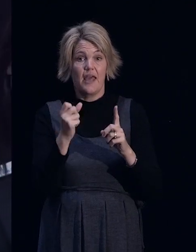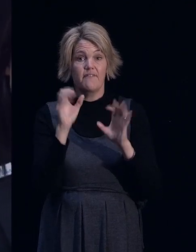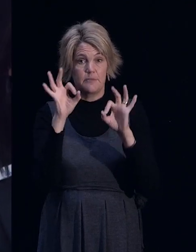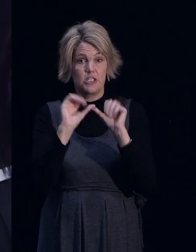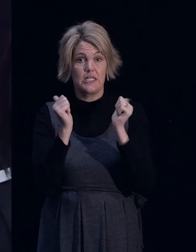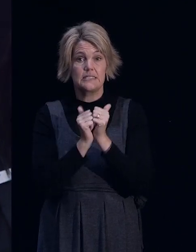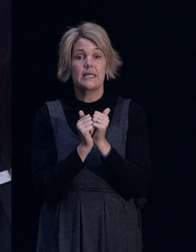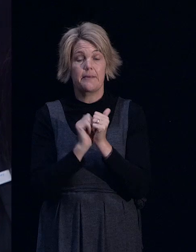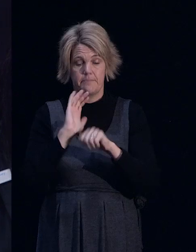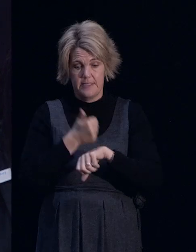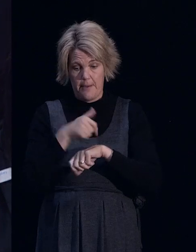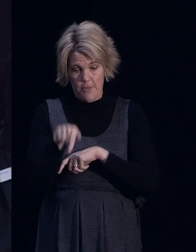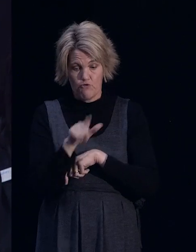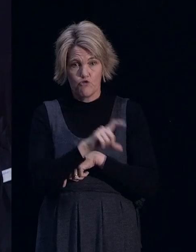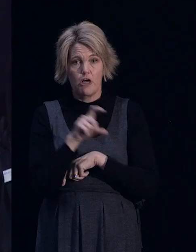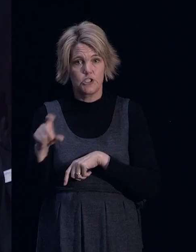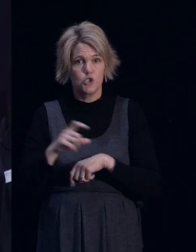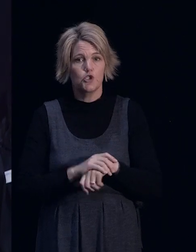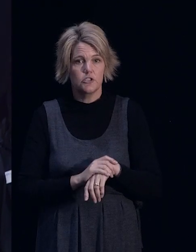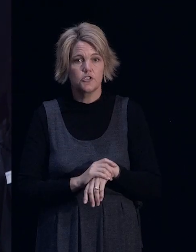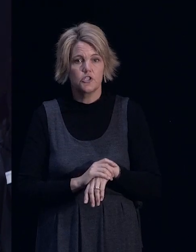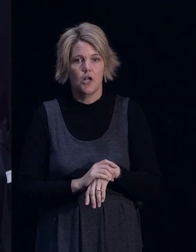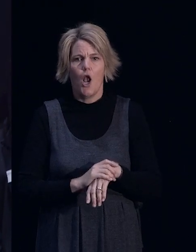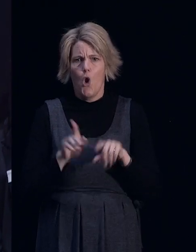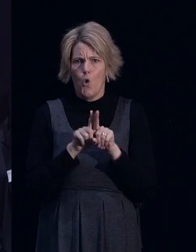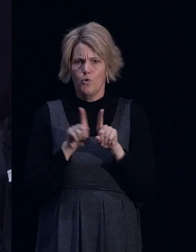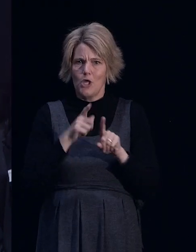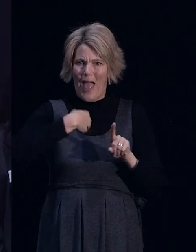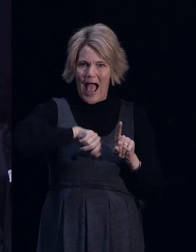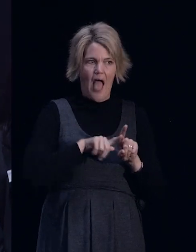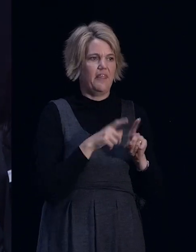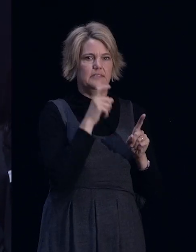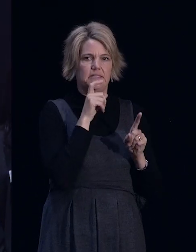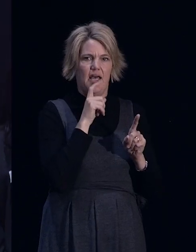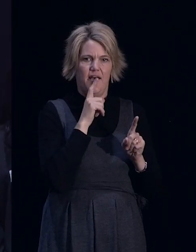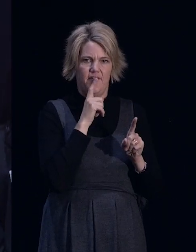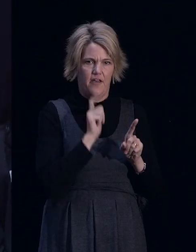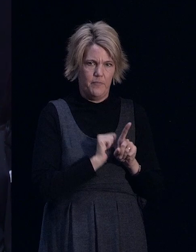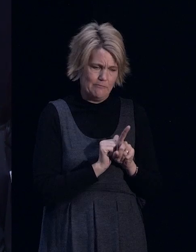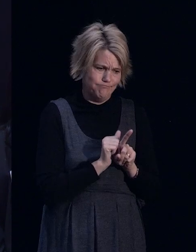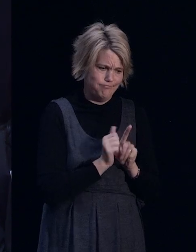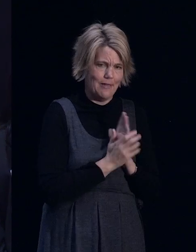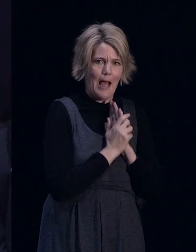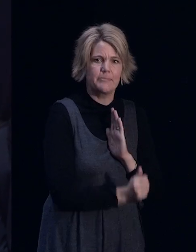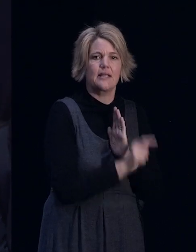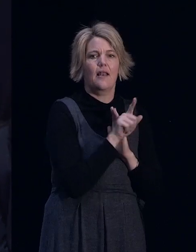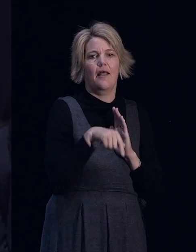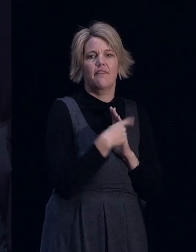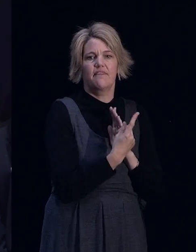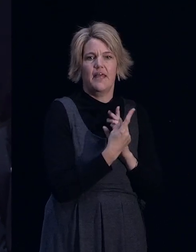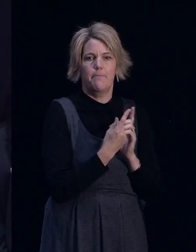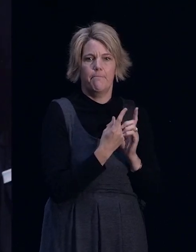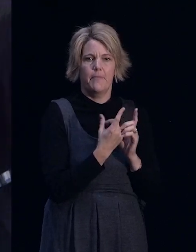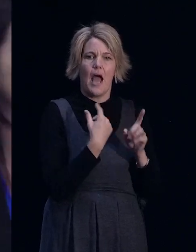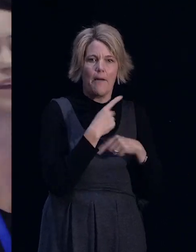in Christchurch also. We've also spent a lot of time upskilling our staff in terms of dealing with the complexities in Christchurch